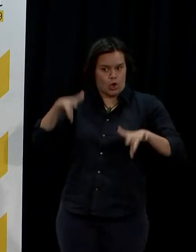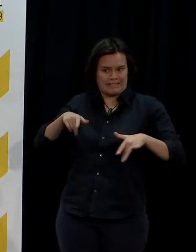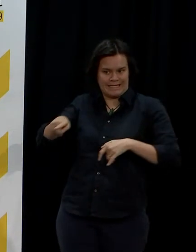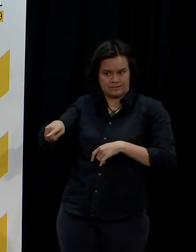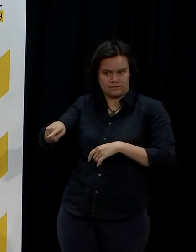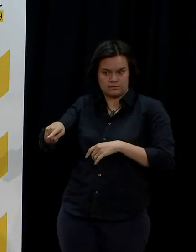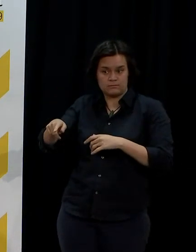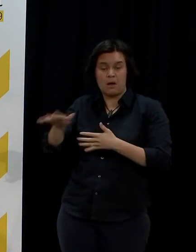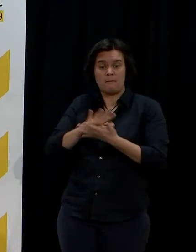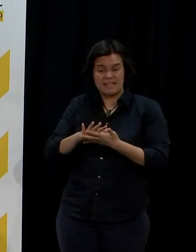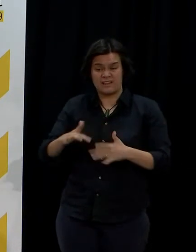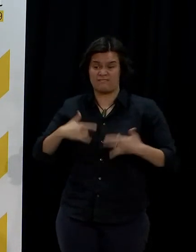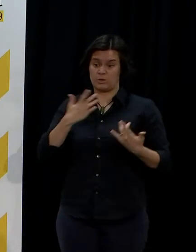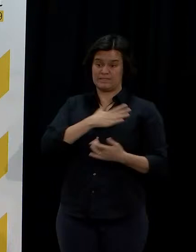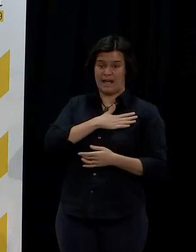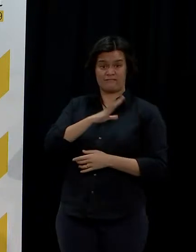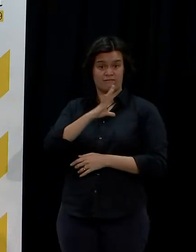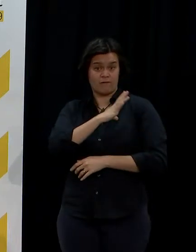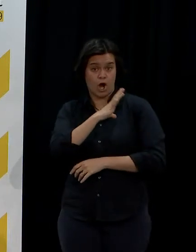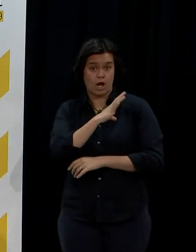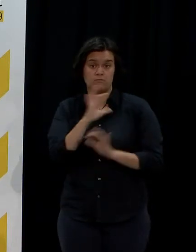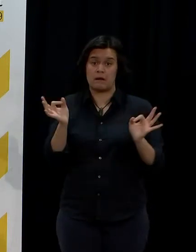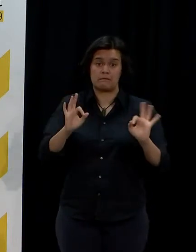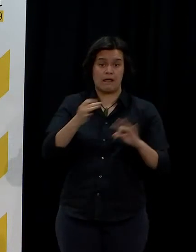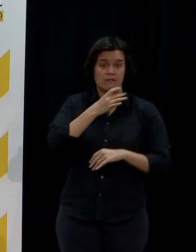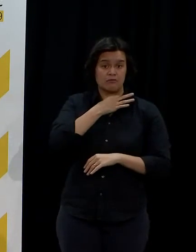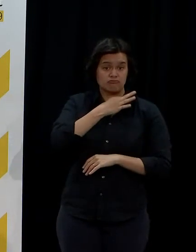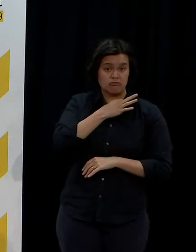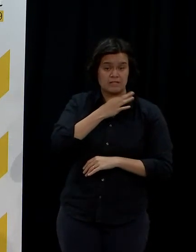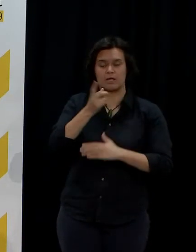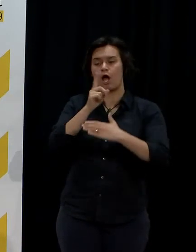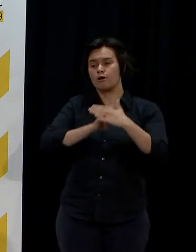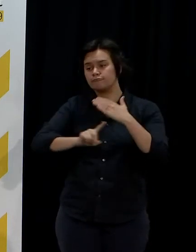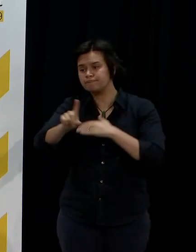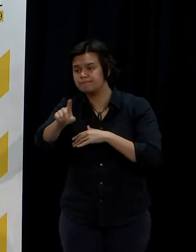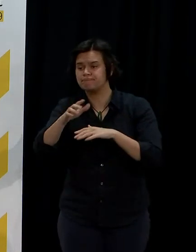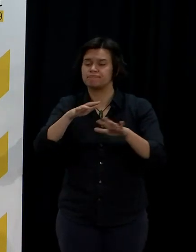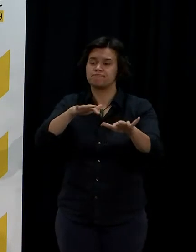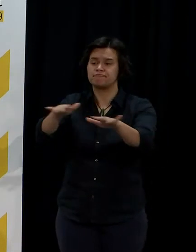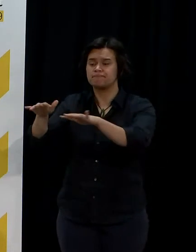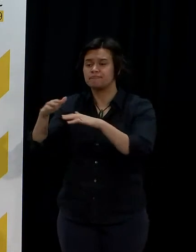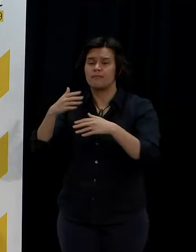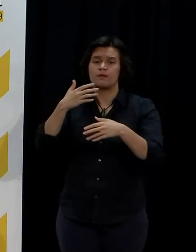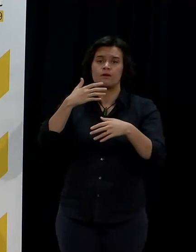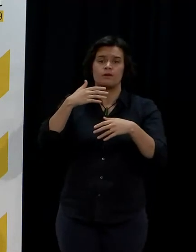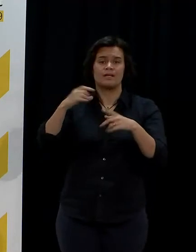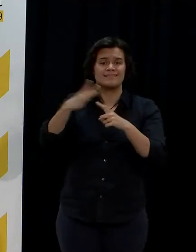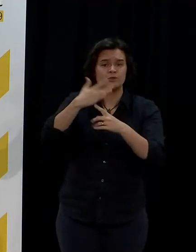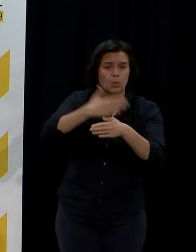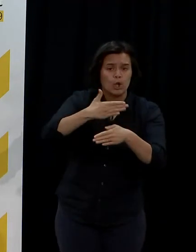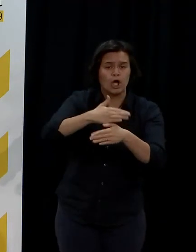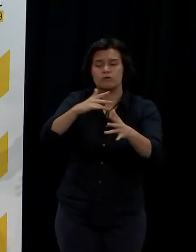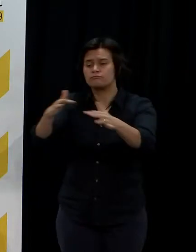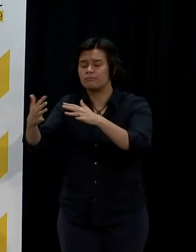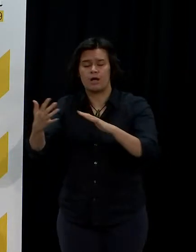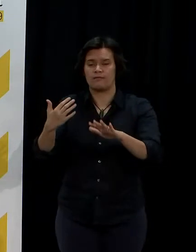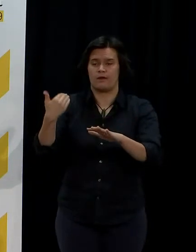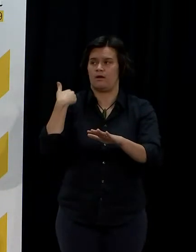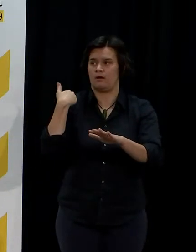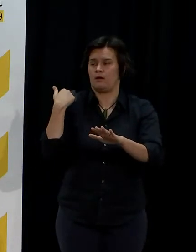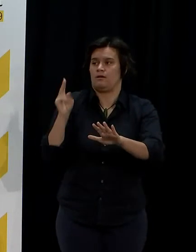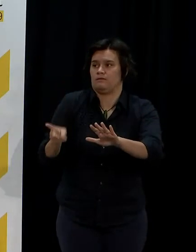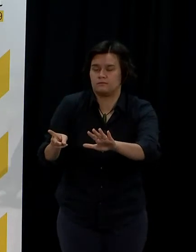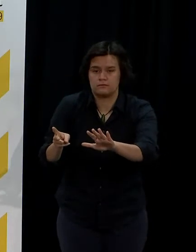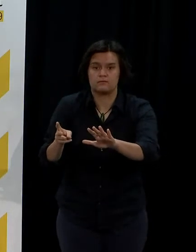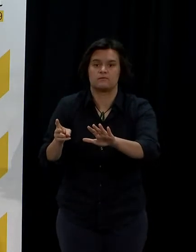tracking in the right direction, they're not zero. So that's what we really want to start trying to get a much better handle on and get in front of with